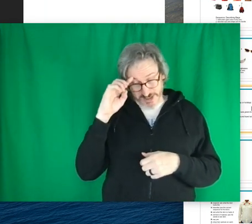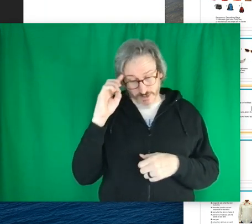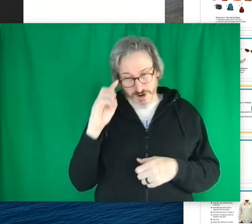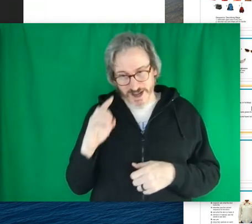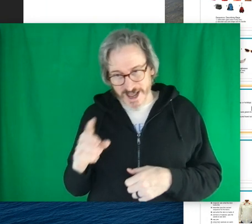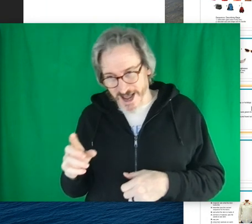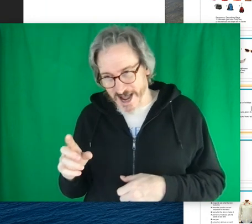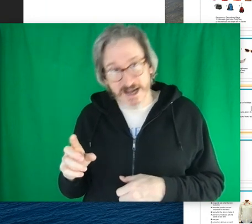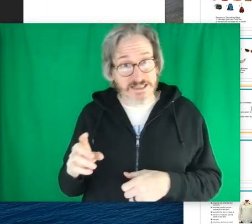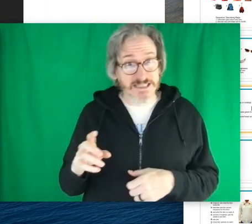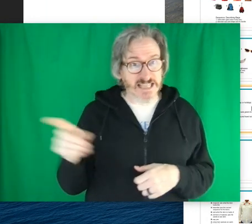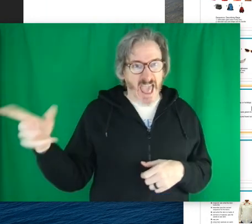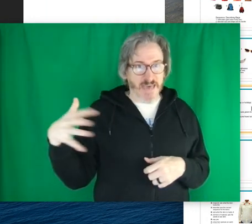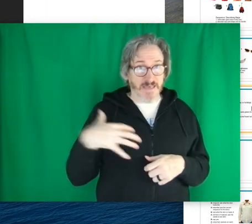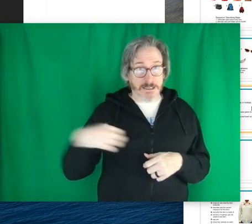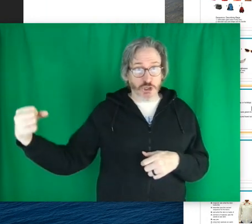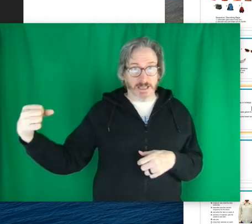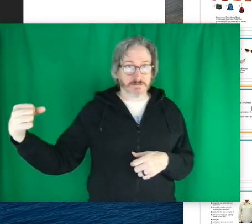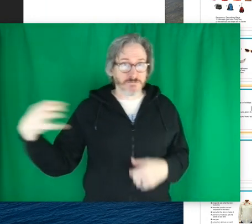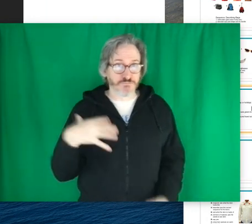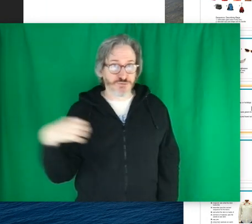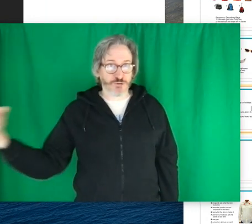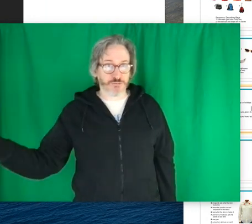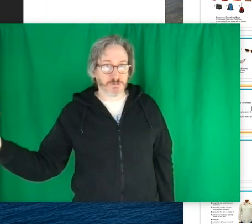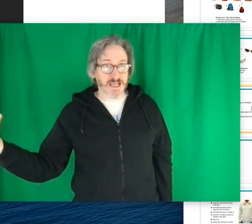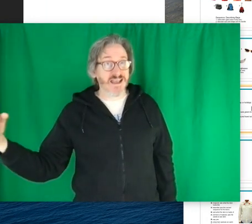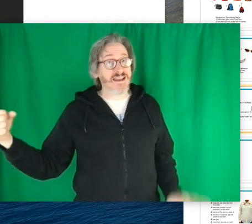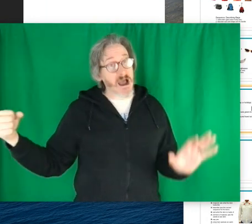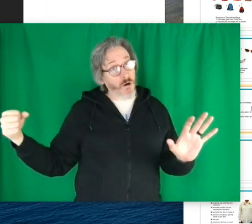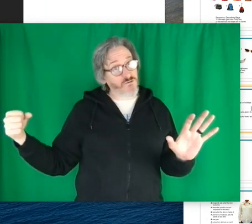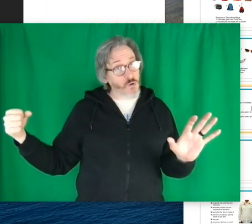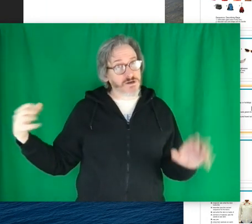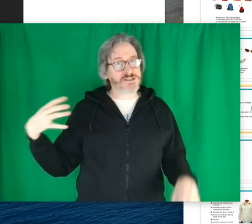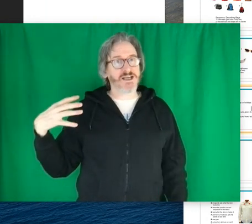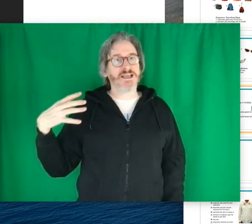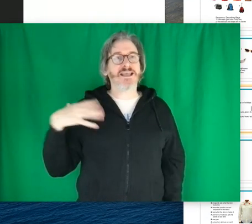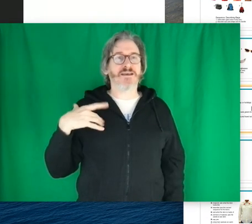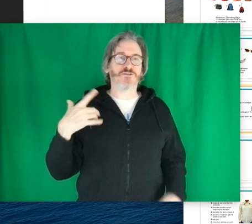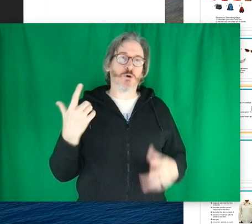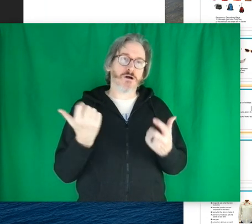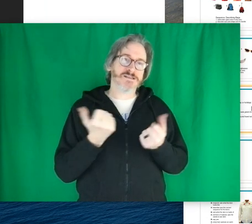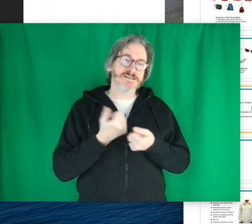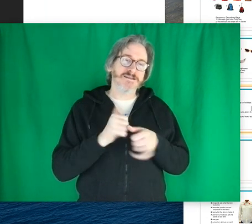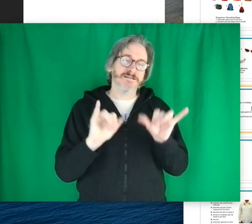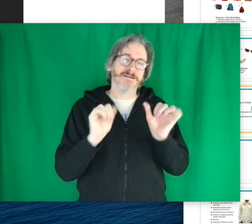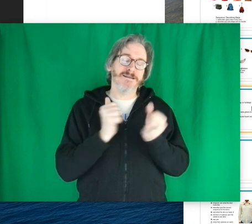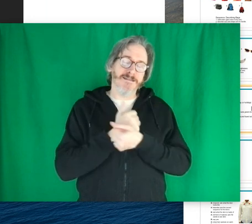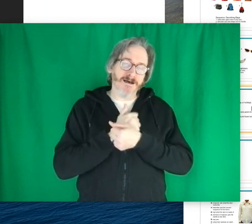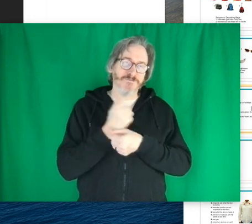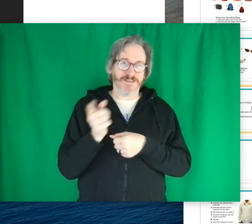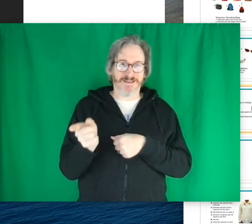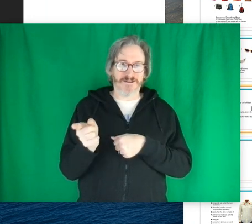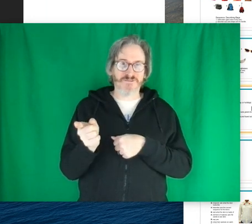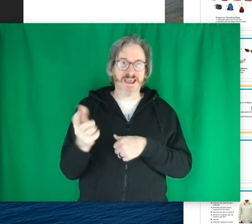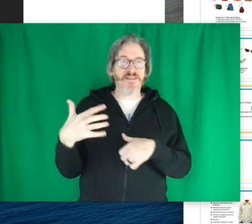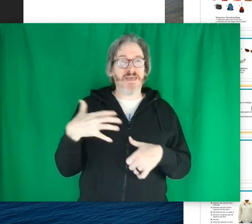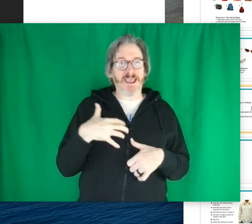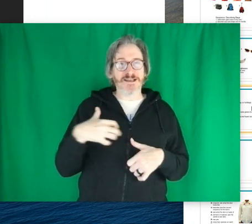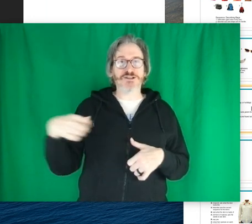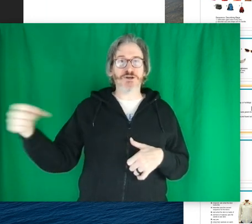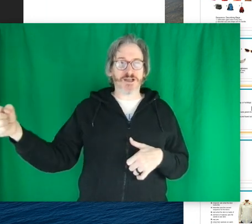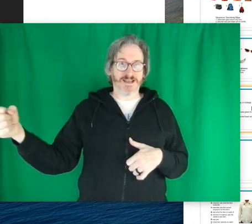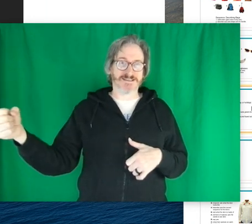so uh and they took it now of course if you're still in love with them